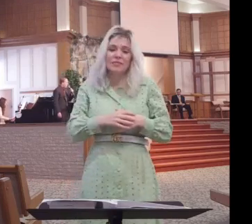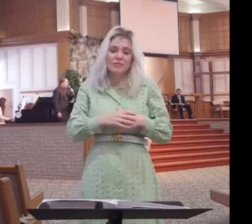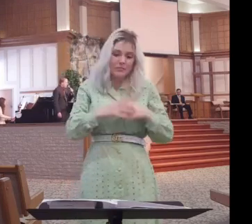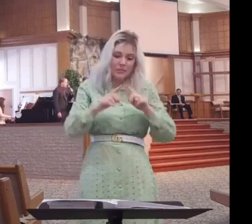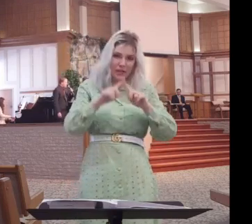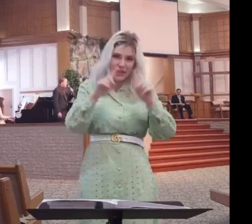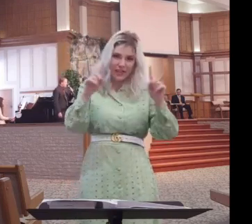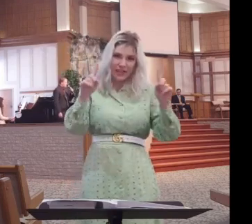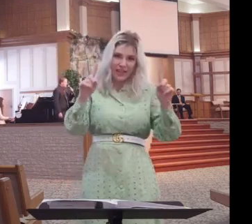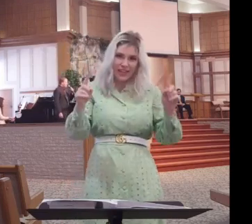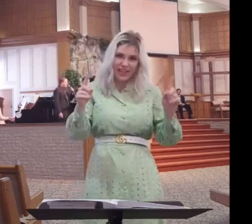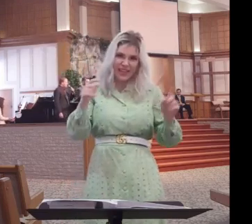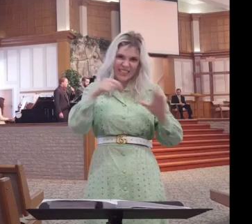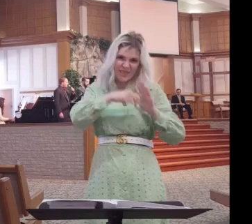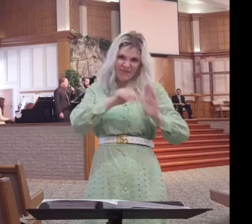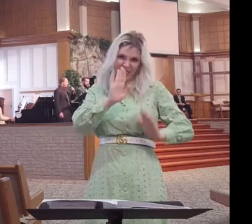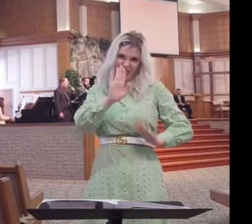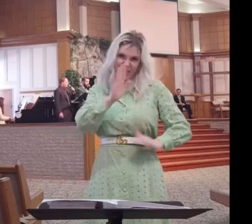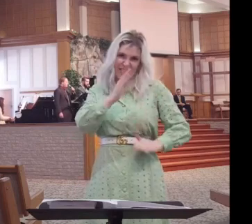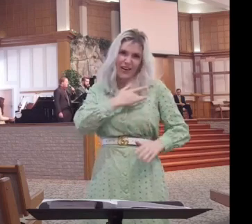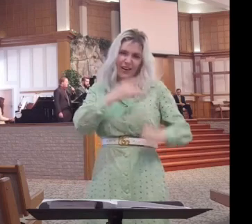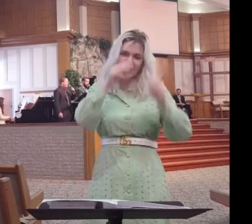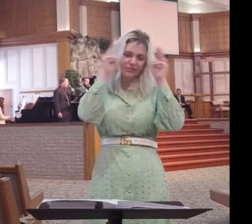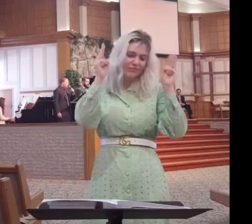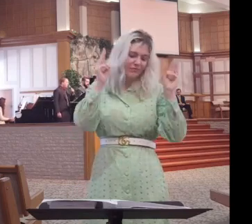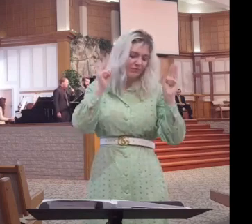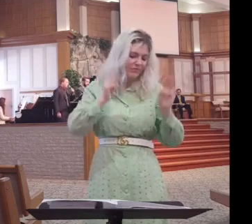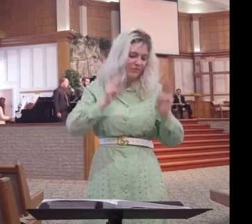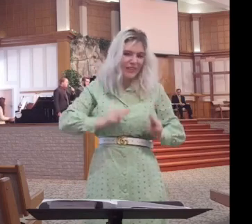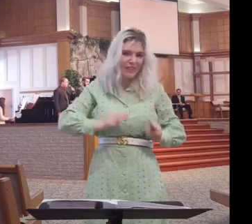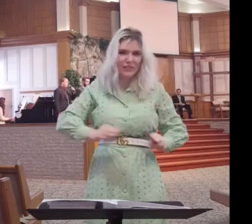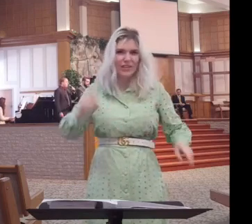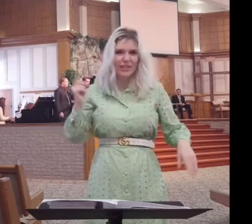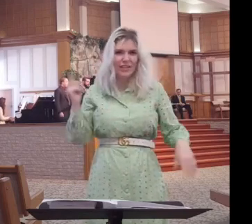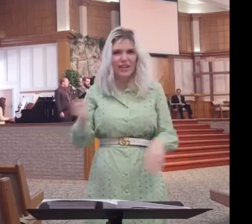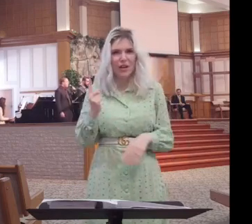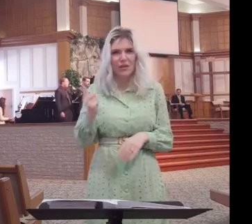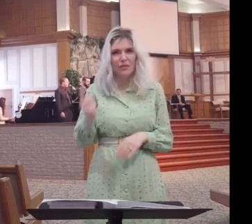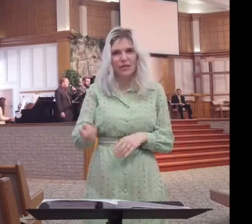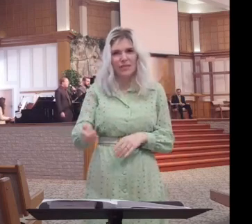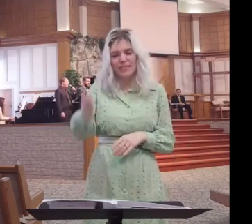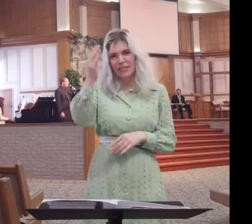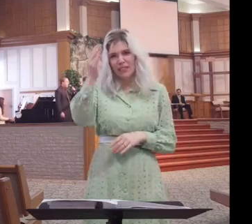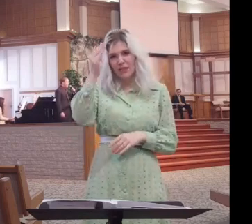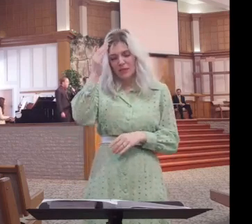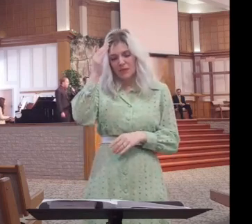deep in her heart, she knew from the start,